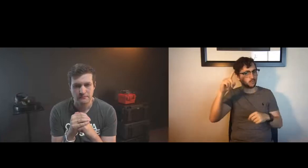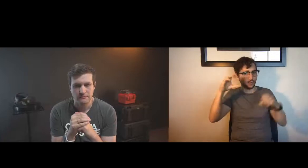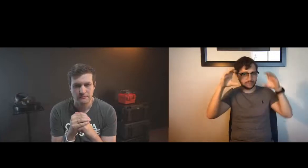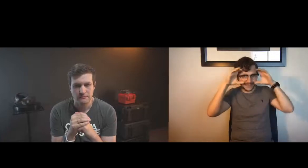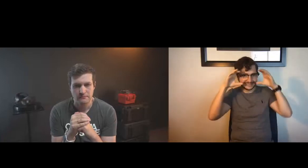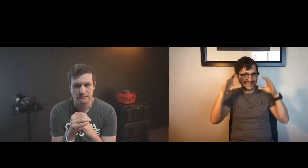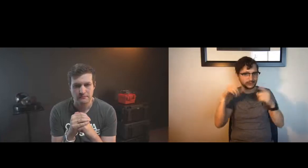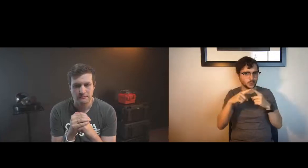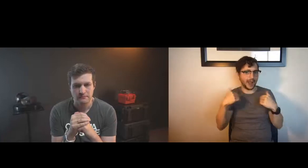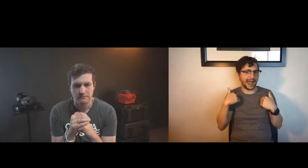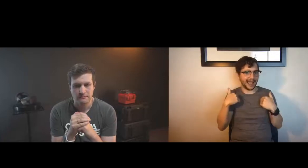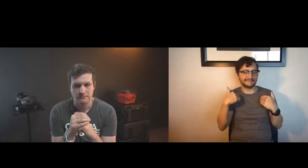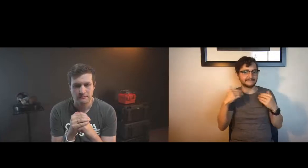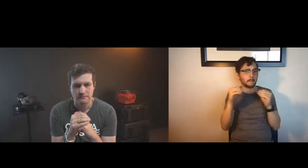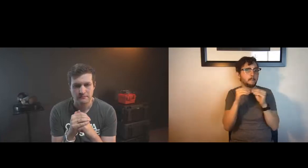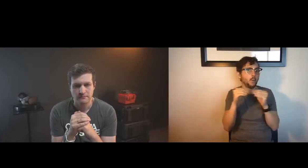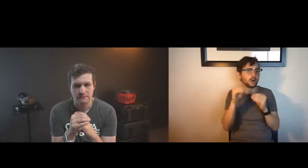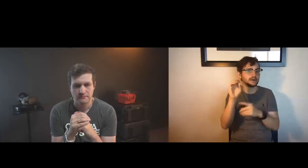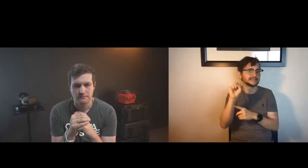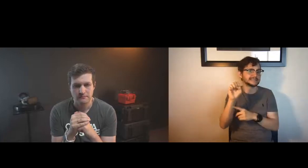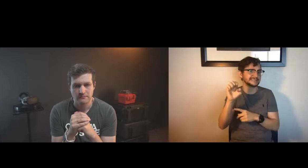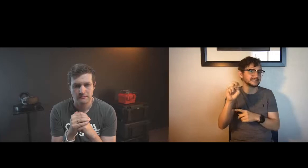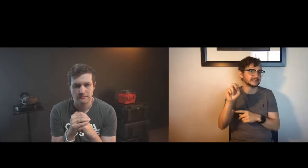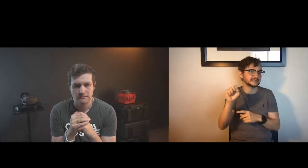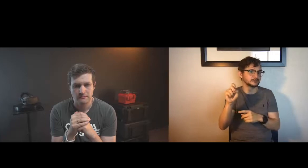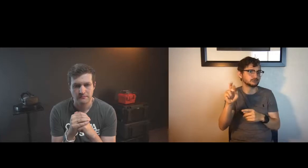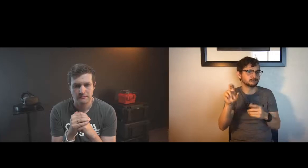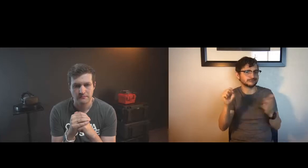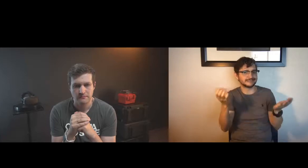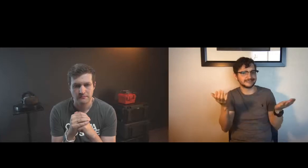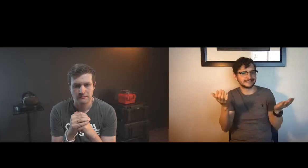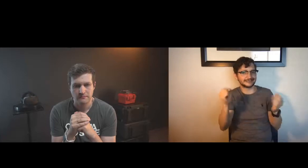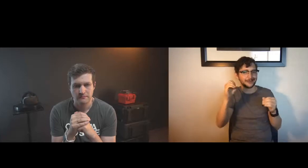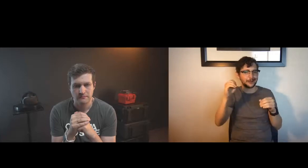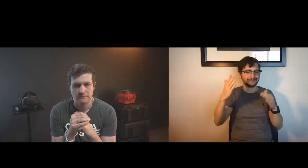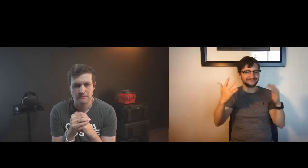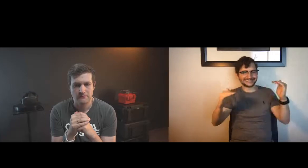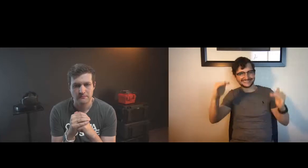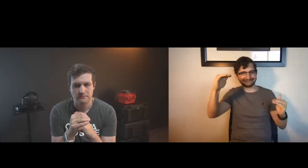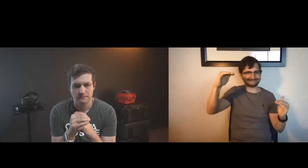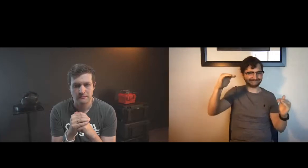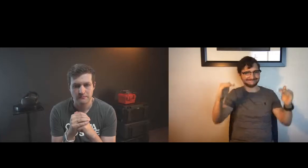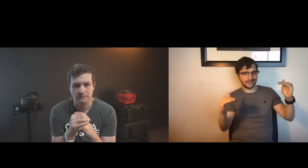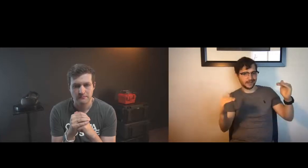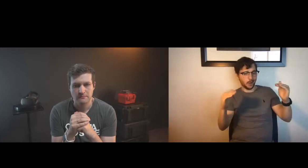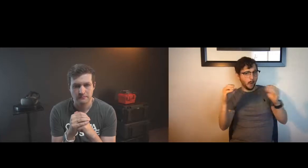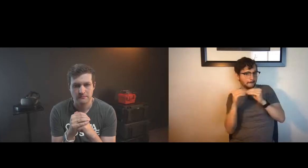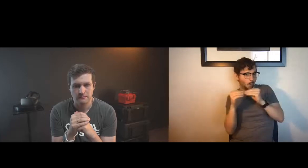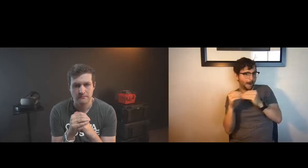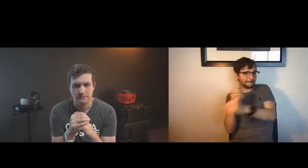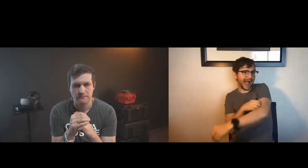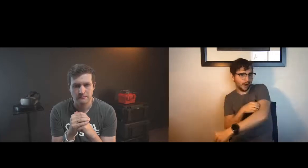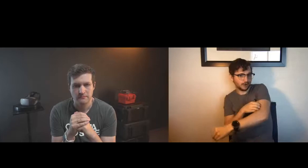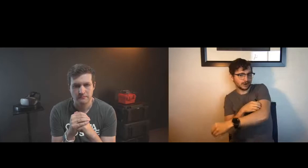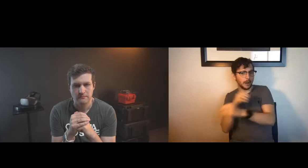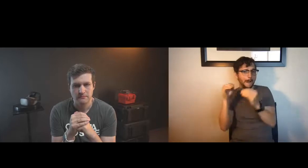-off means a decreased capacity for those headsets to have additional sensories so